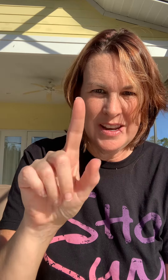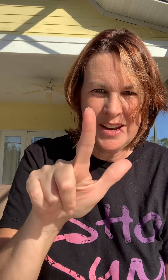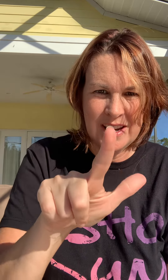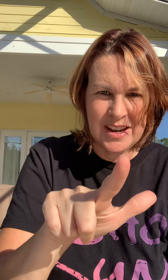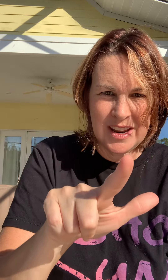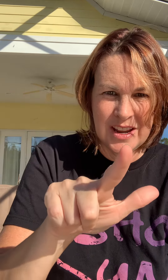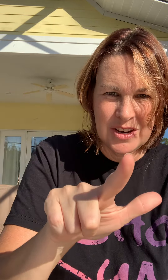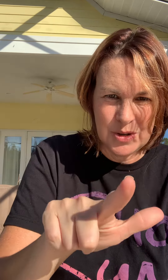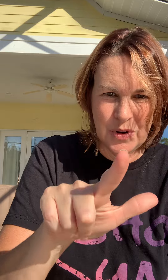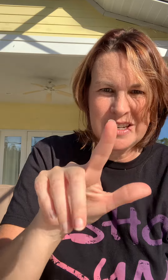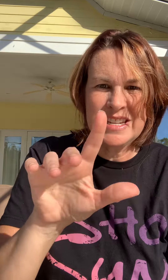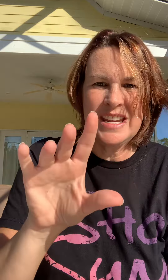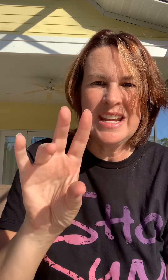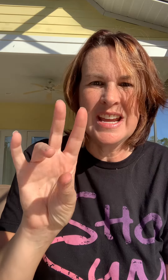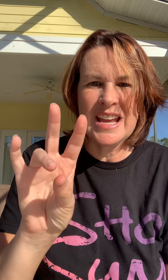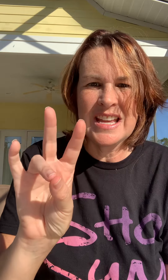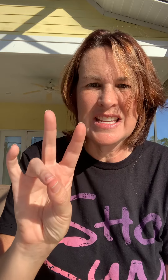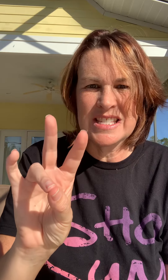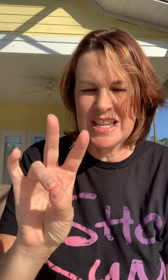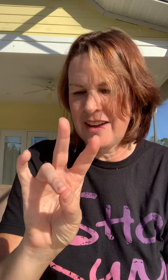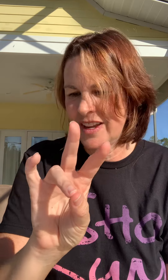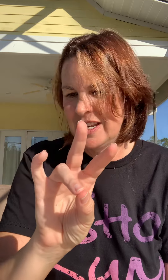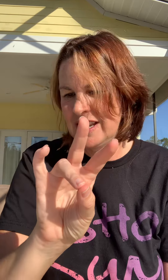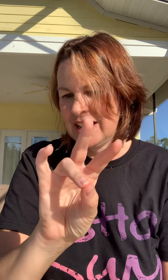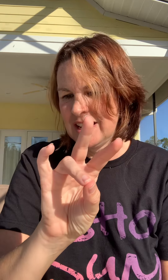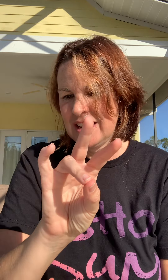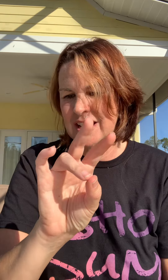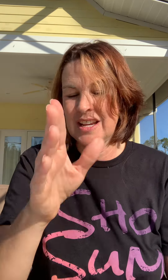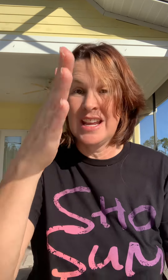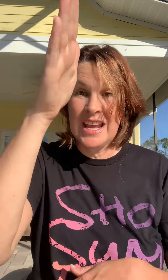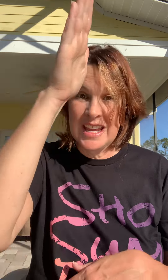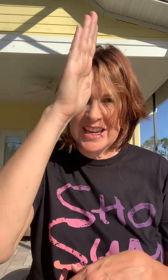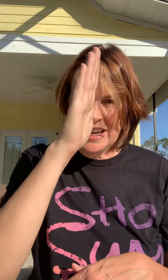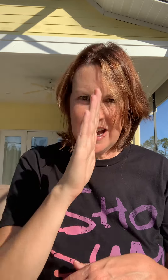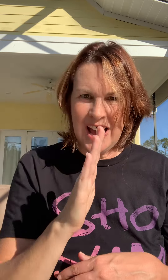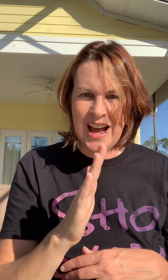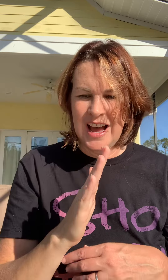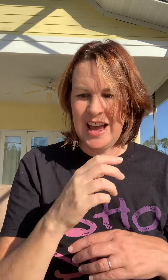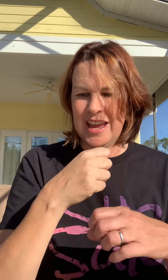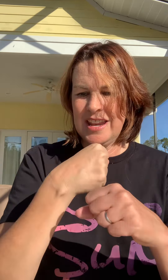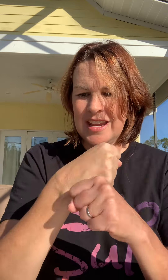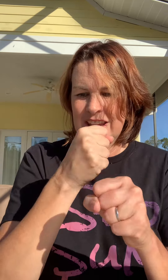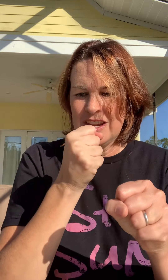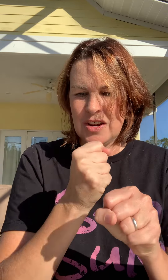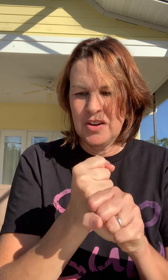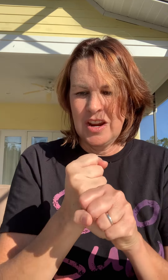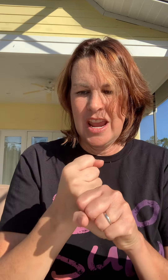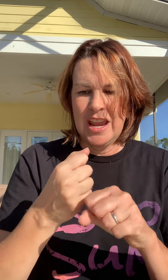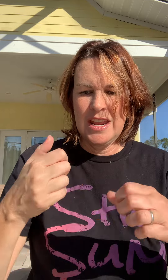twenty seven god created